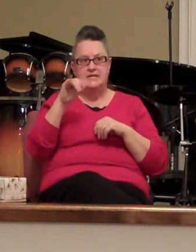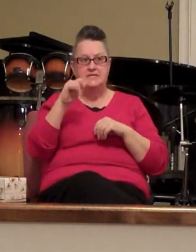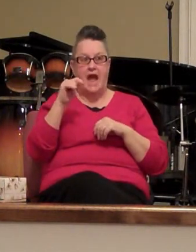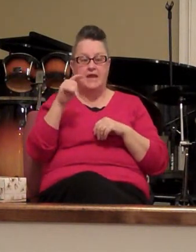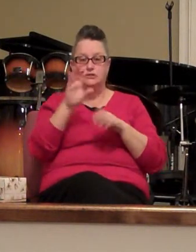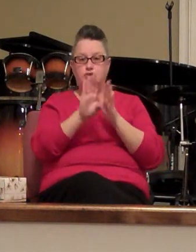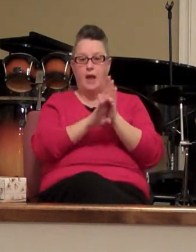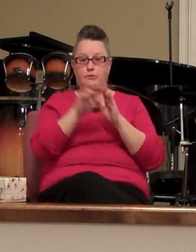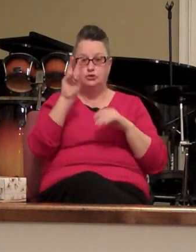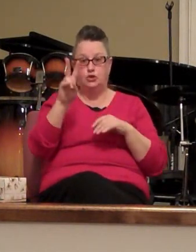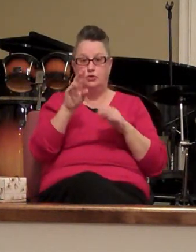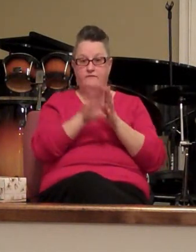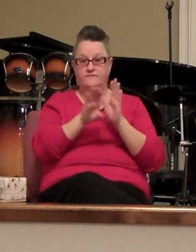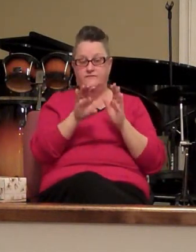looking for that blessed hope.